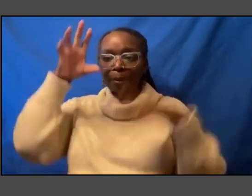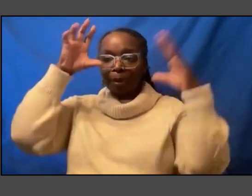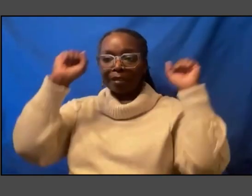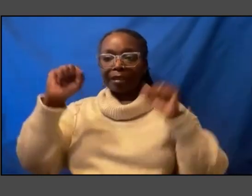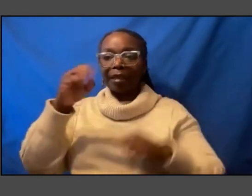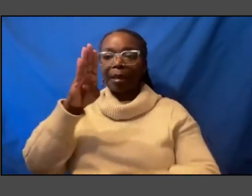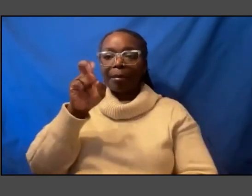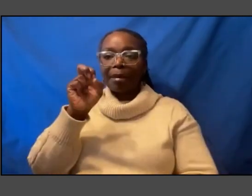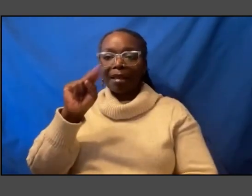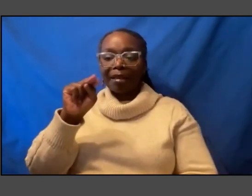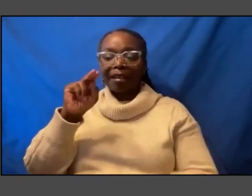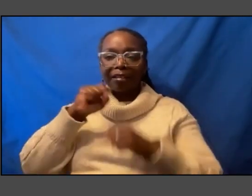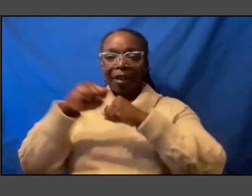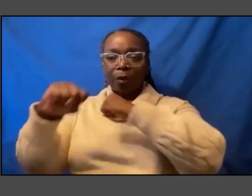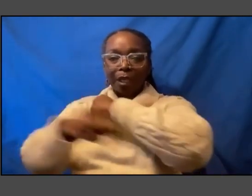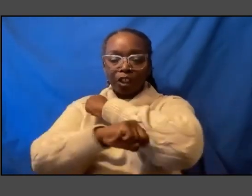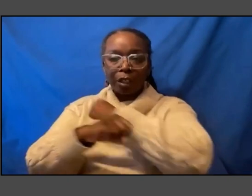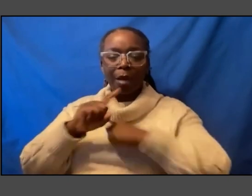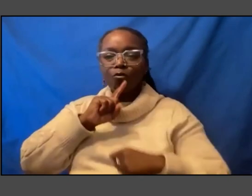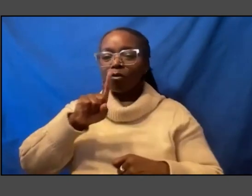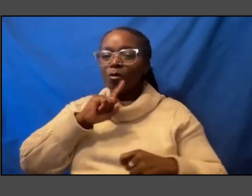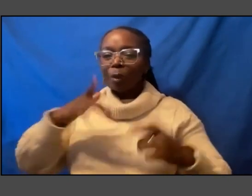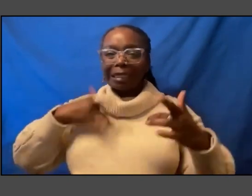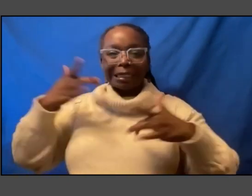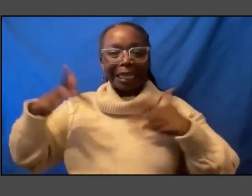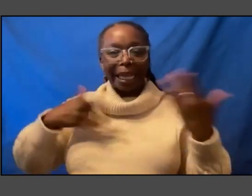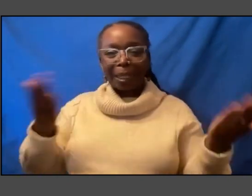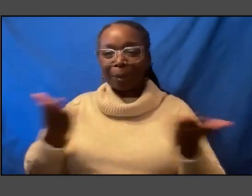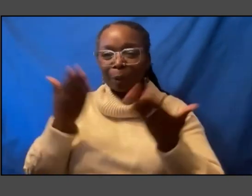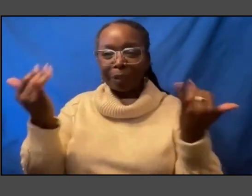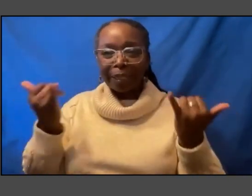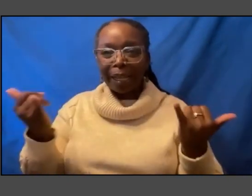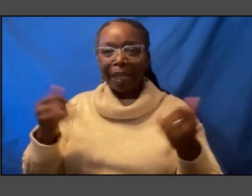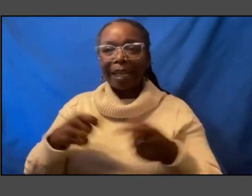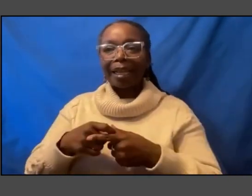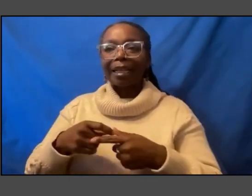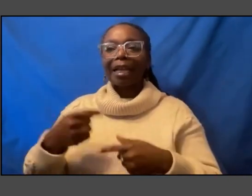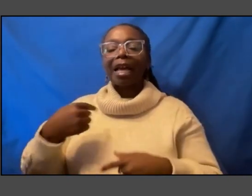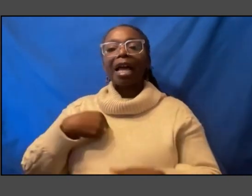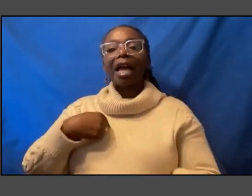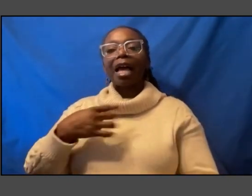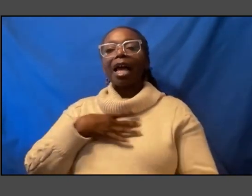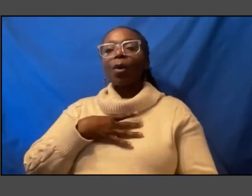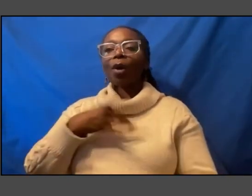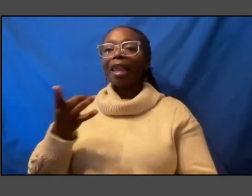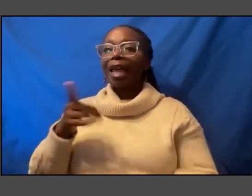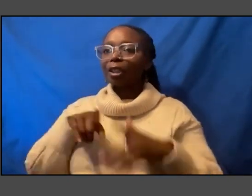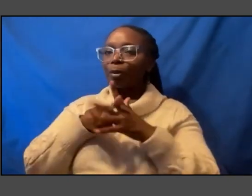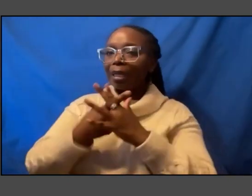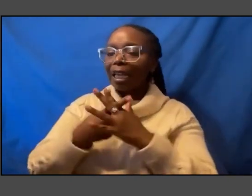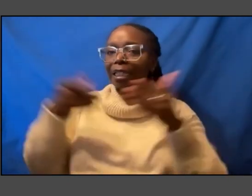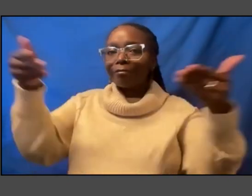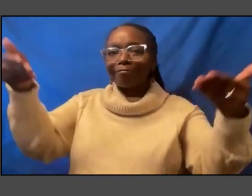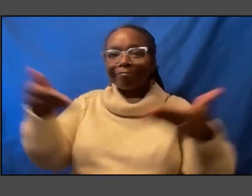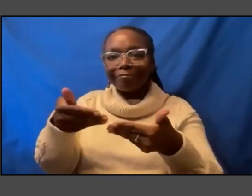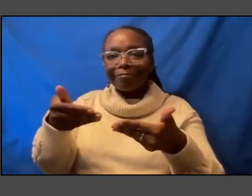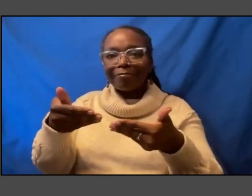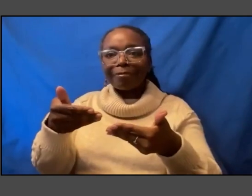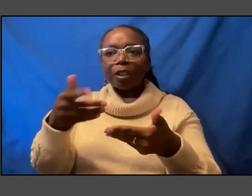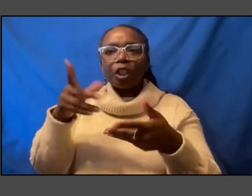very very excited to be here today I'd like to begin by inviting you all to do what you're already doing say hello in the chat